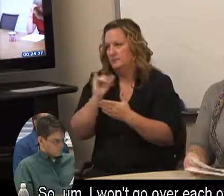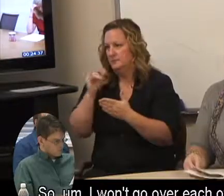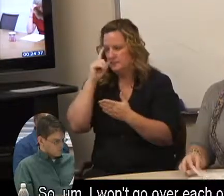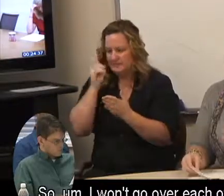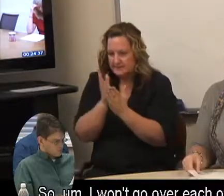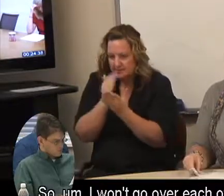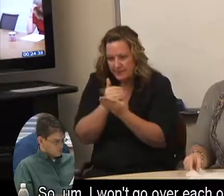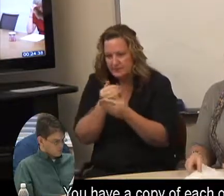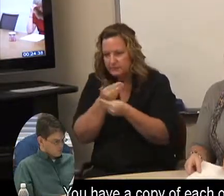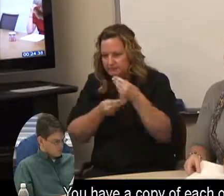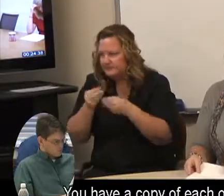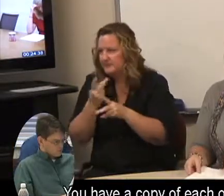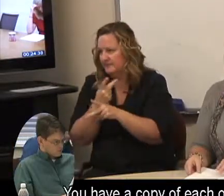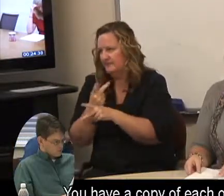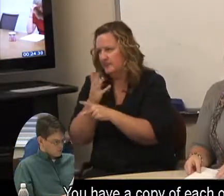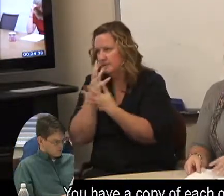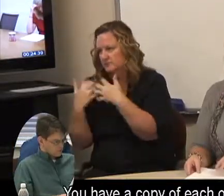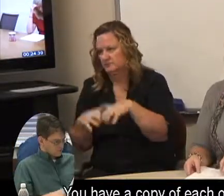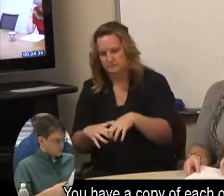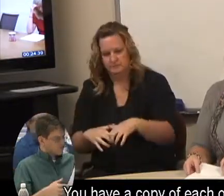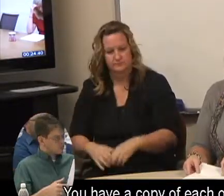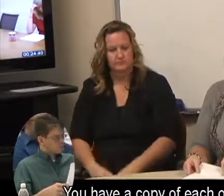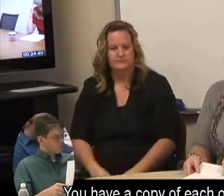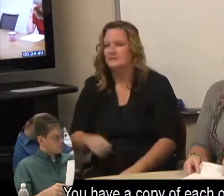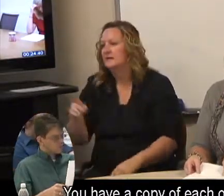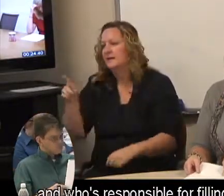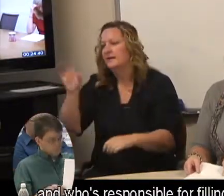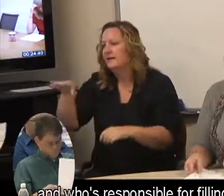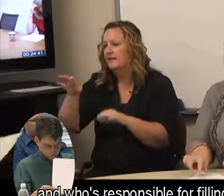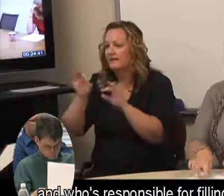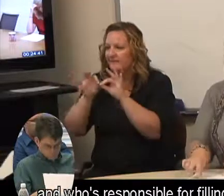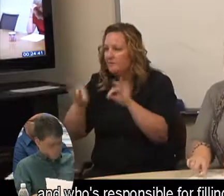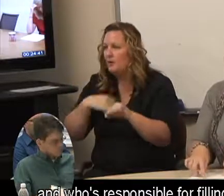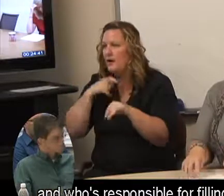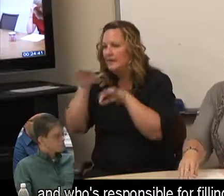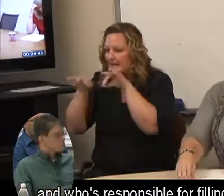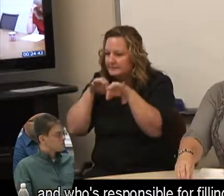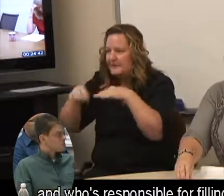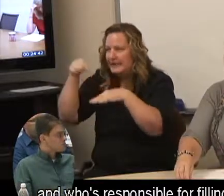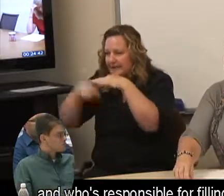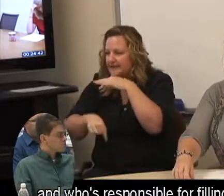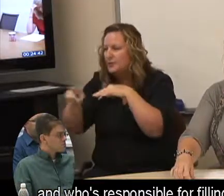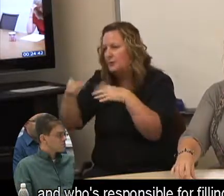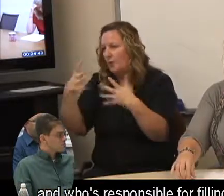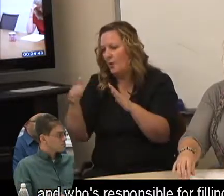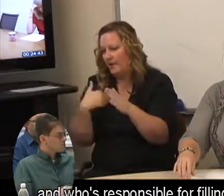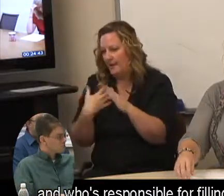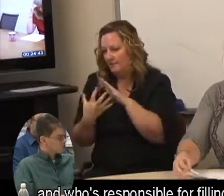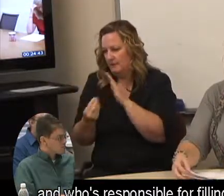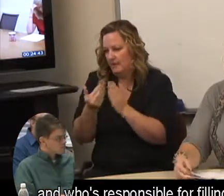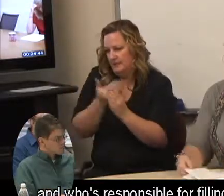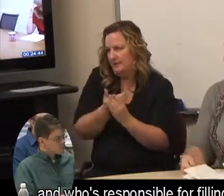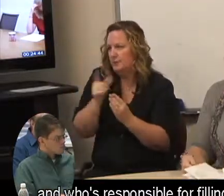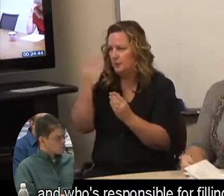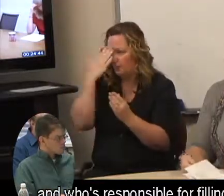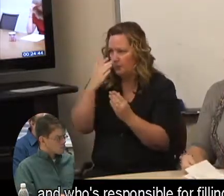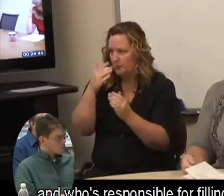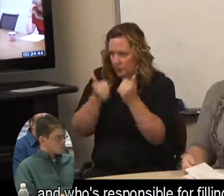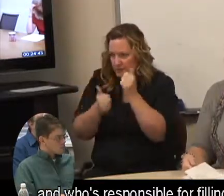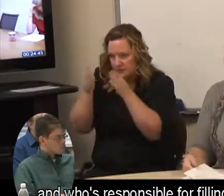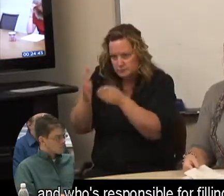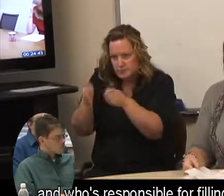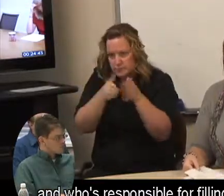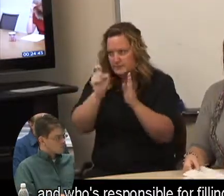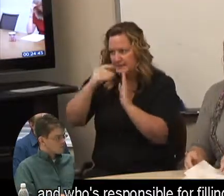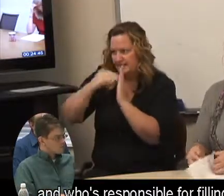So I won't go over each of the forms. You have a copy of each of those and who's responsible for filling those